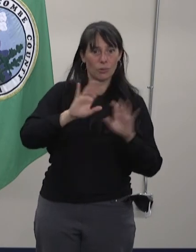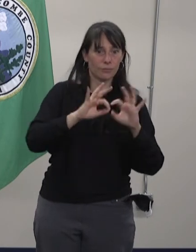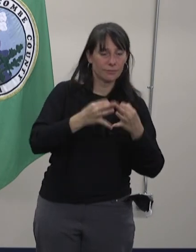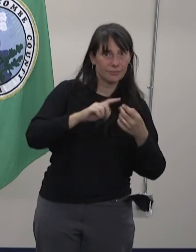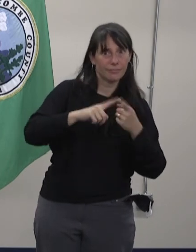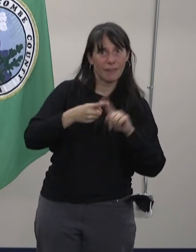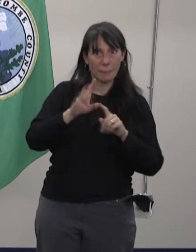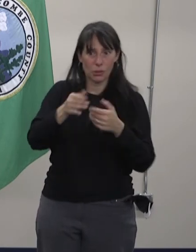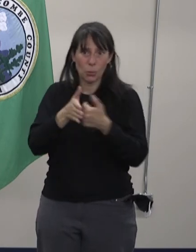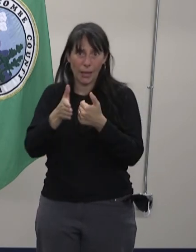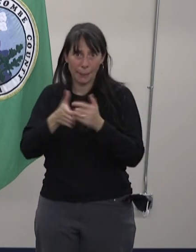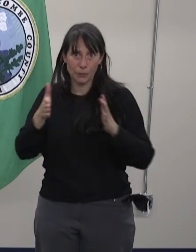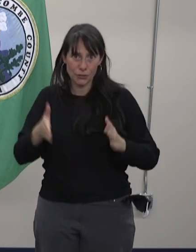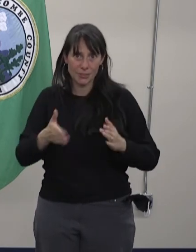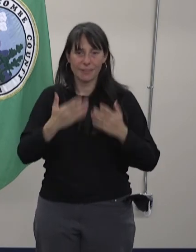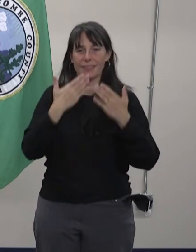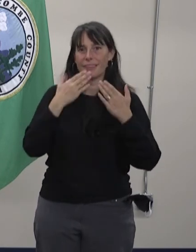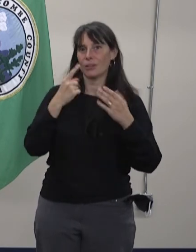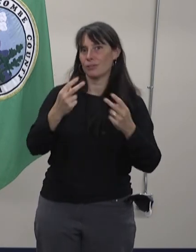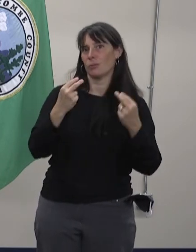Take care and stay healthy.